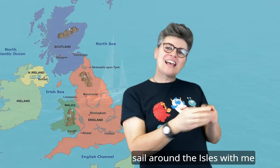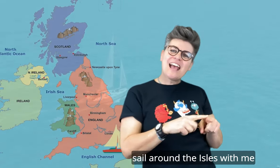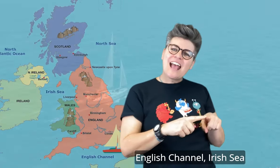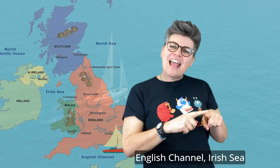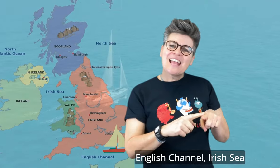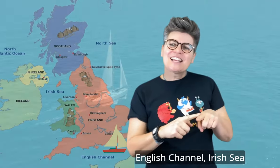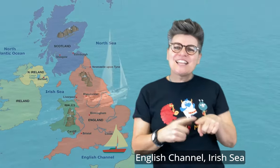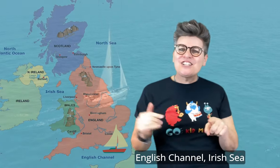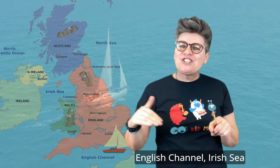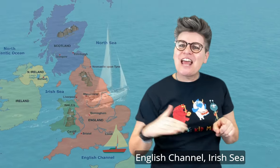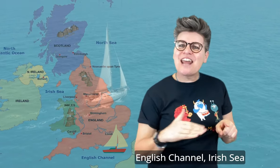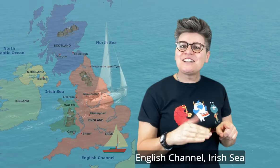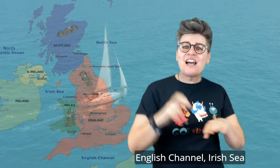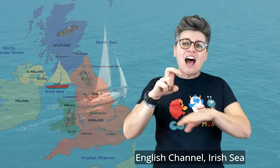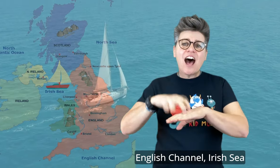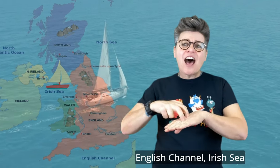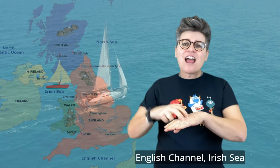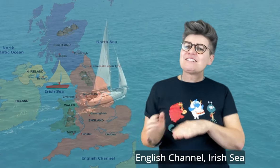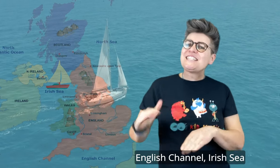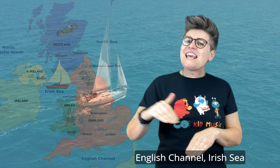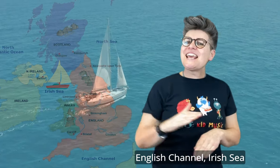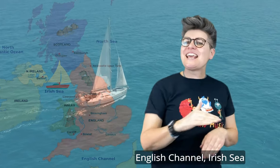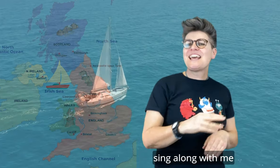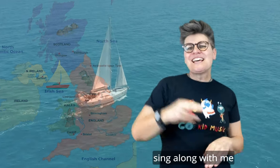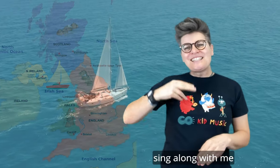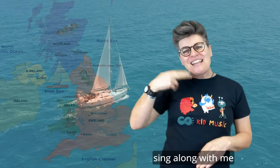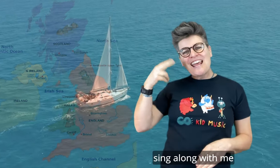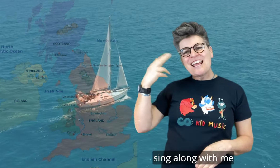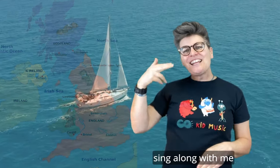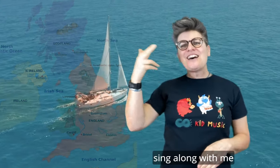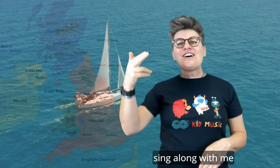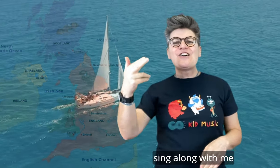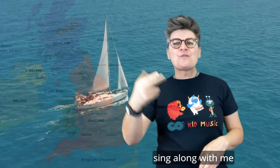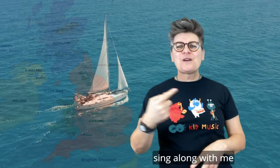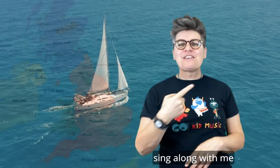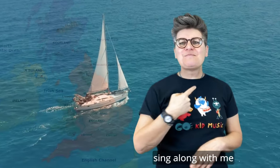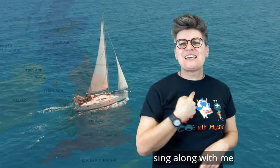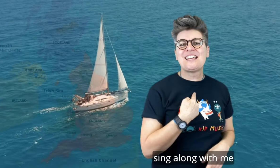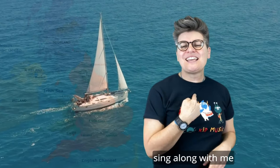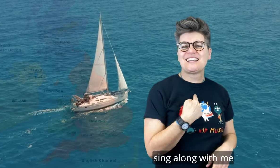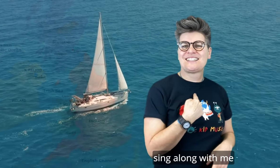English Channel, Irish Sea Sing along with me